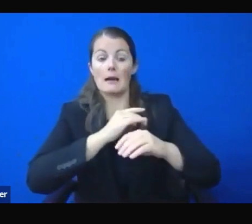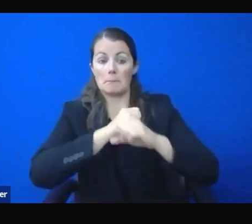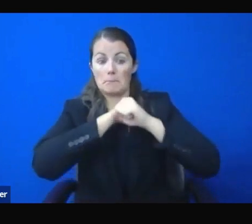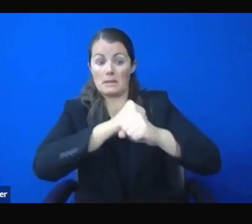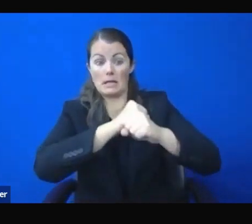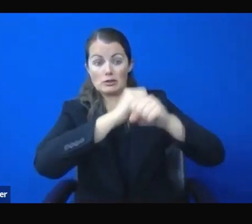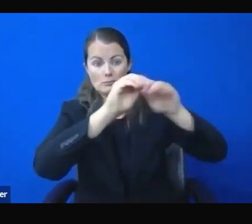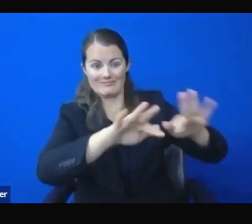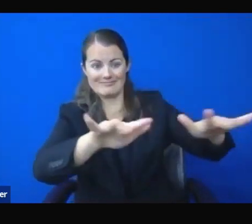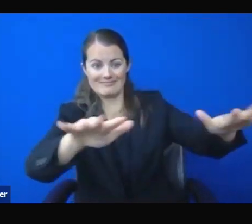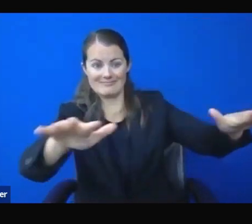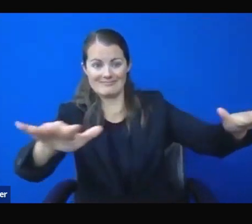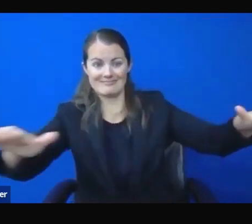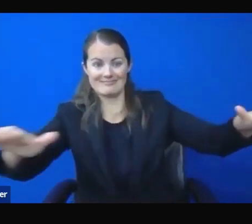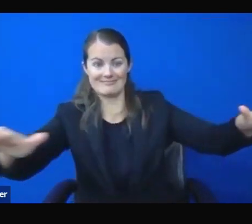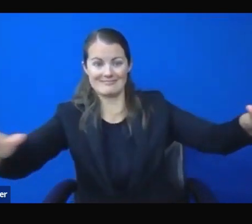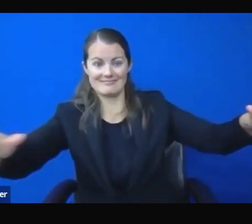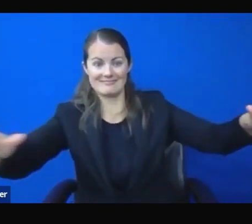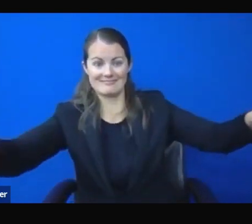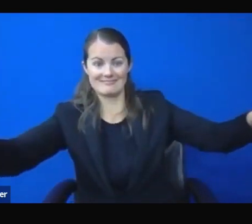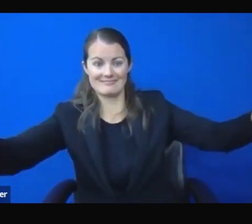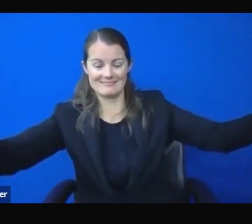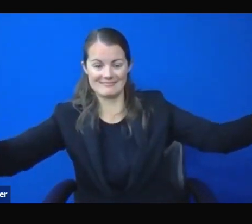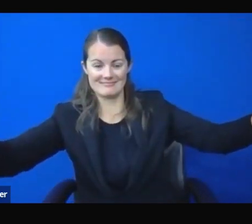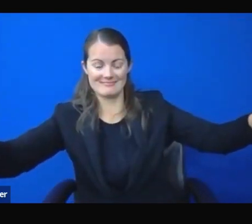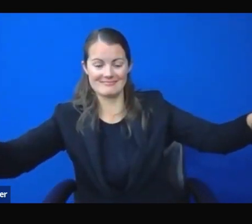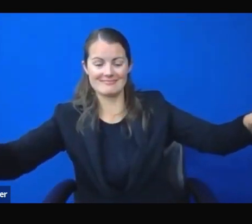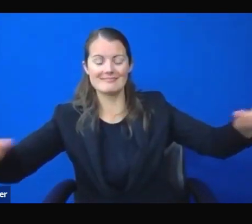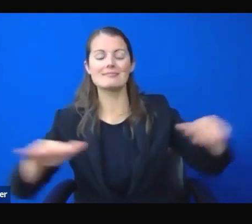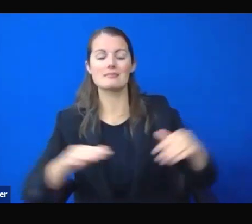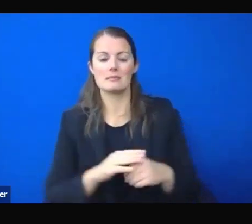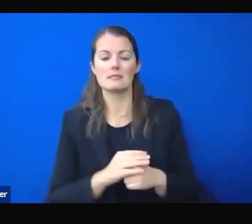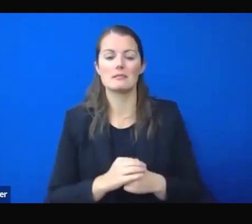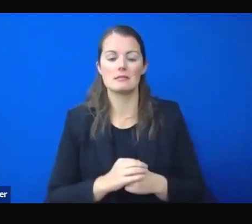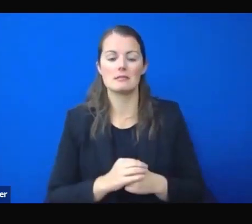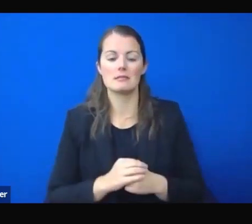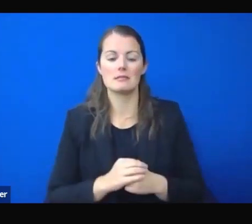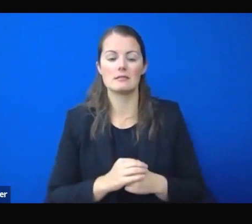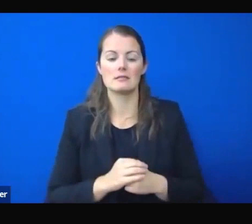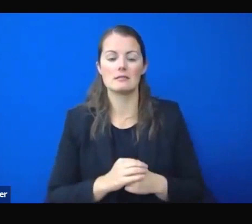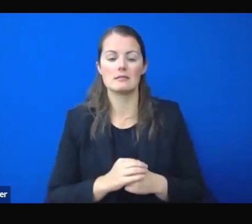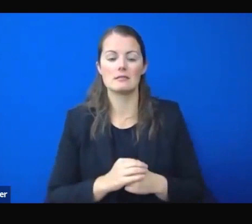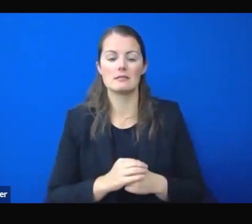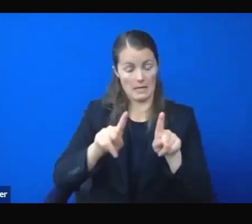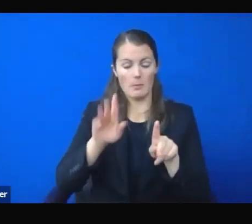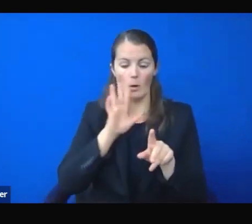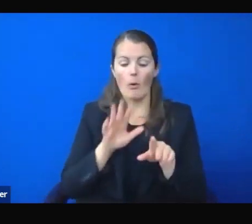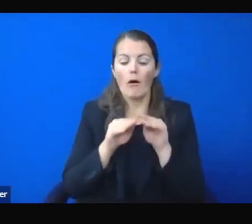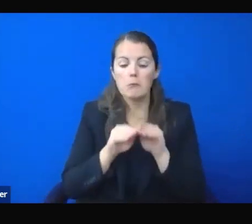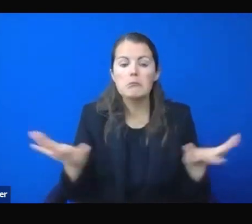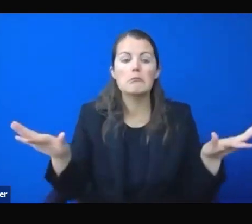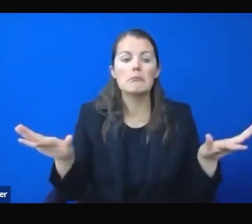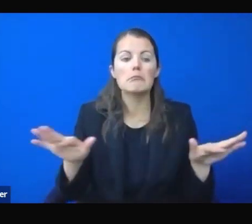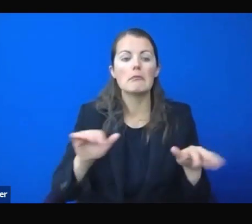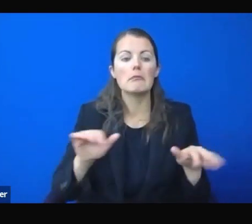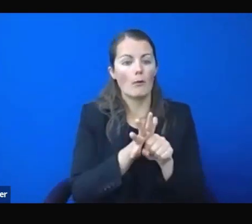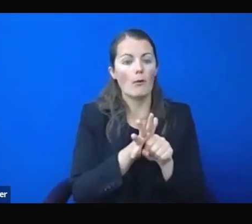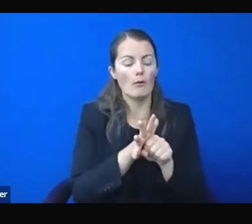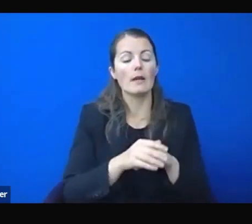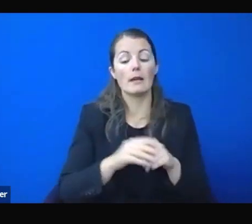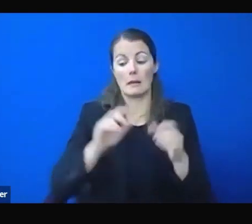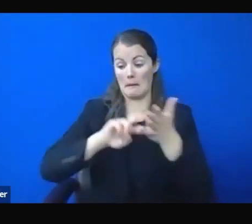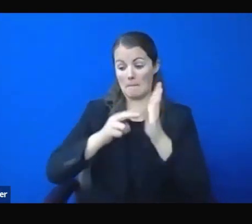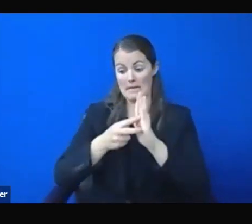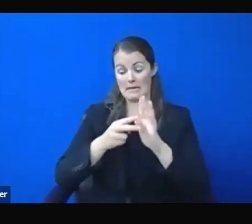people will be potential carriers, and we can get these numbers down. But as I said last time I had you all together,